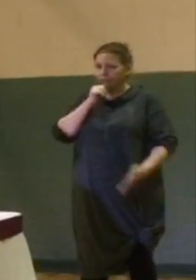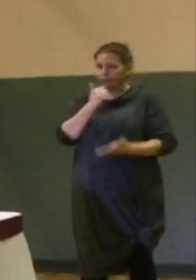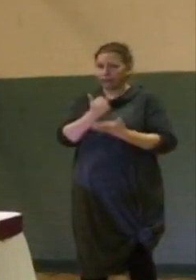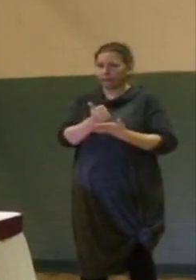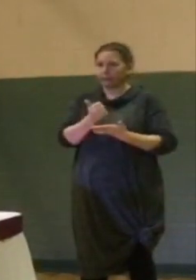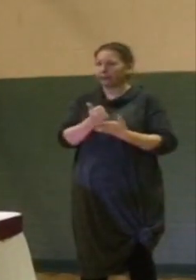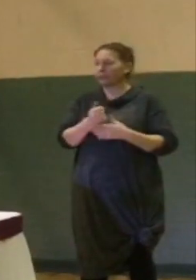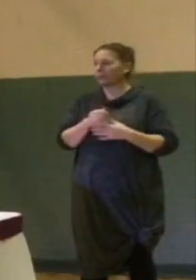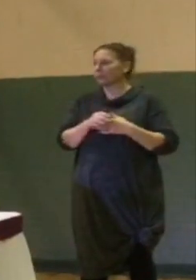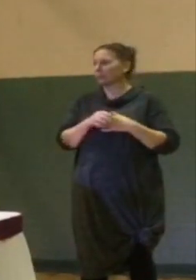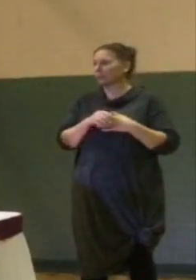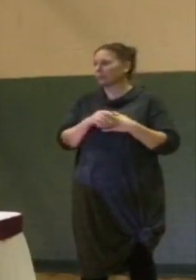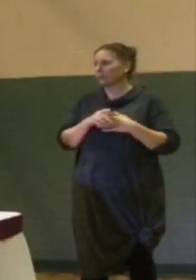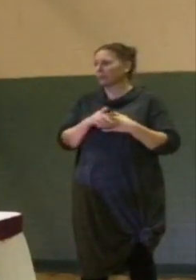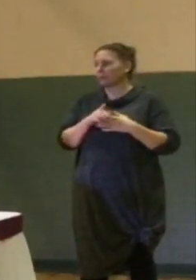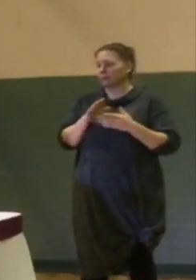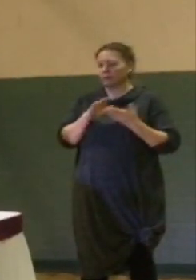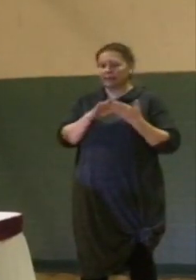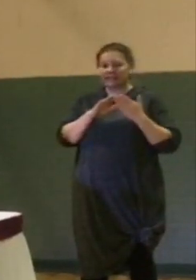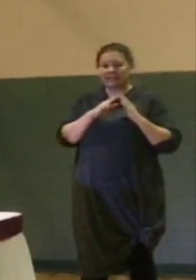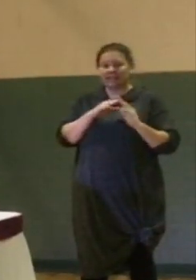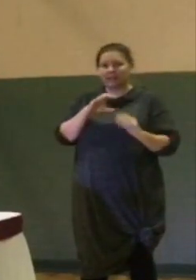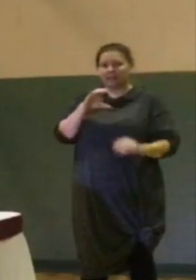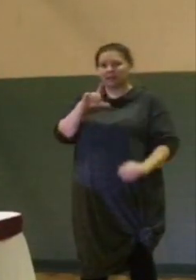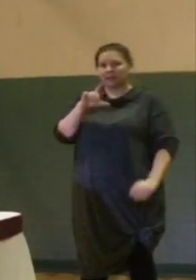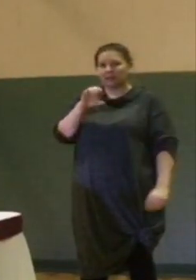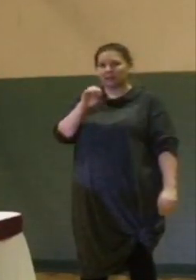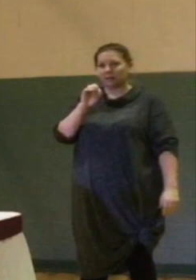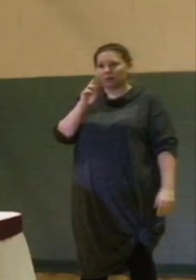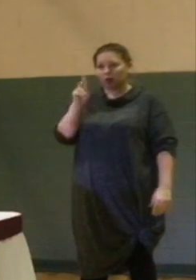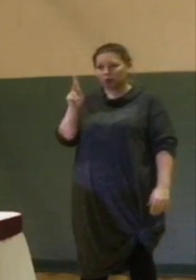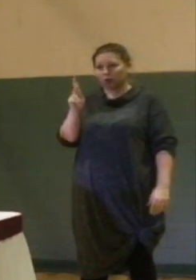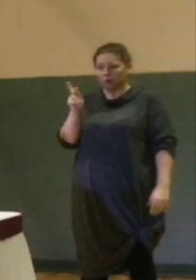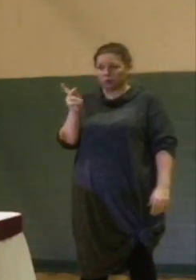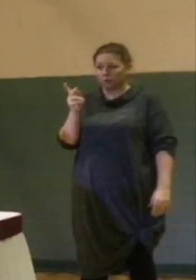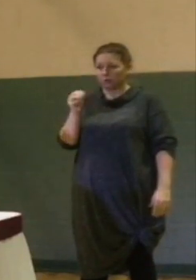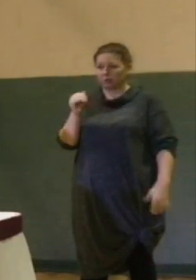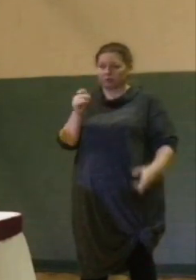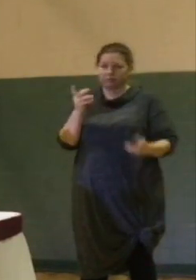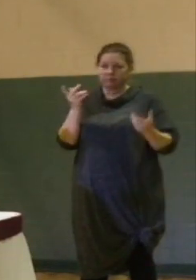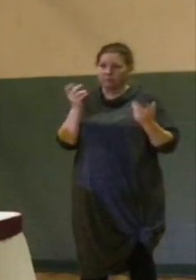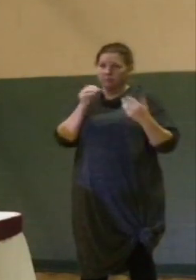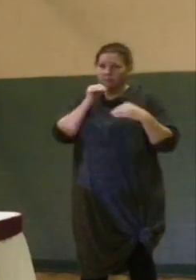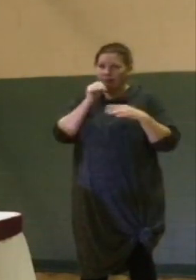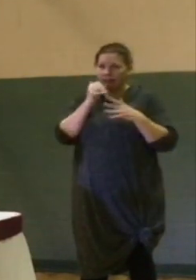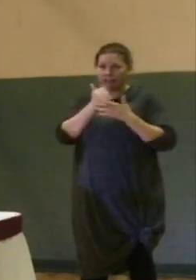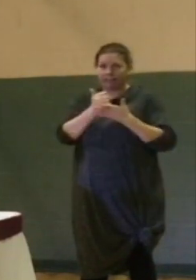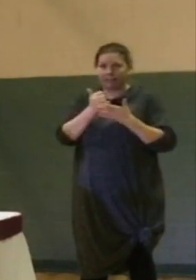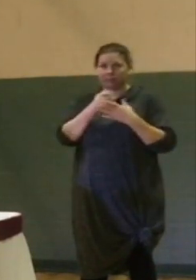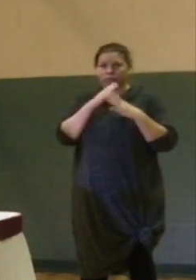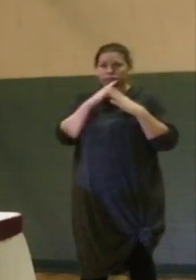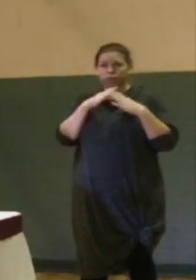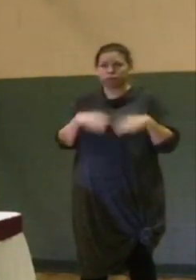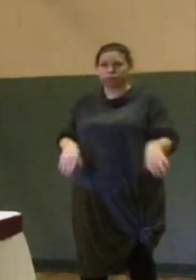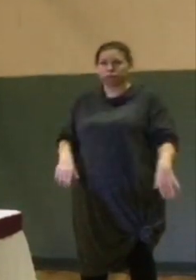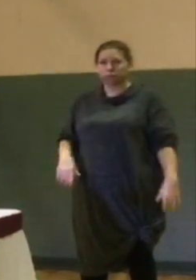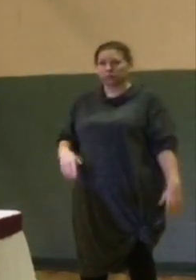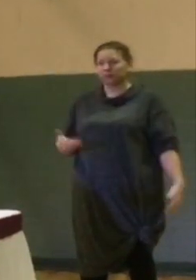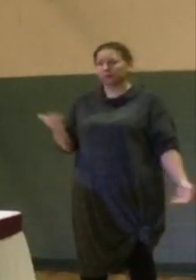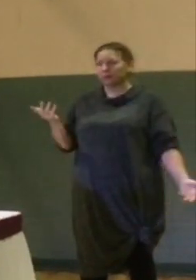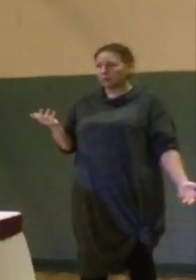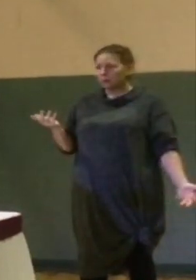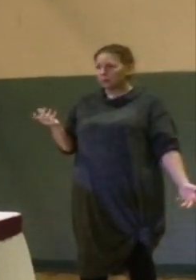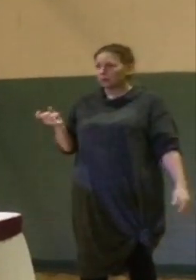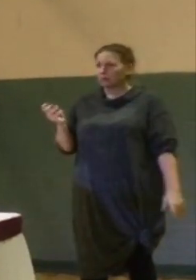I mean, the city clerk, according to some, has been very silent on it. And so, the challenge, though,